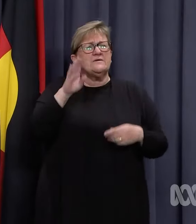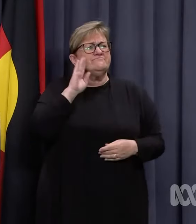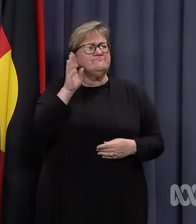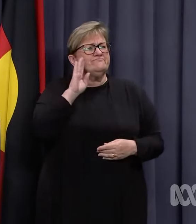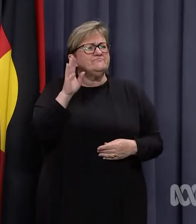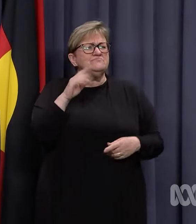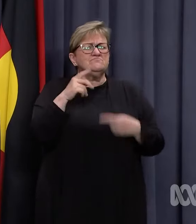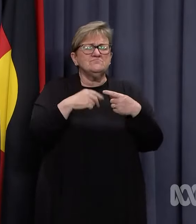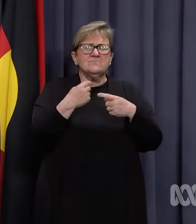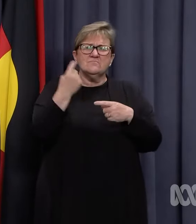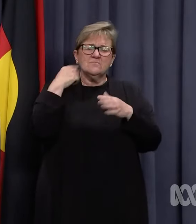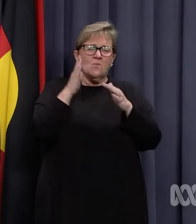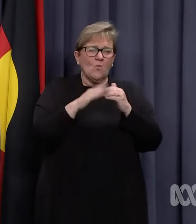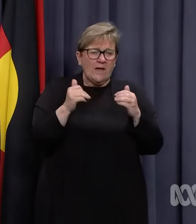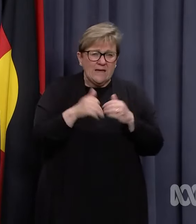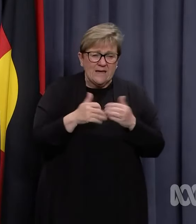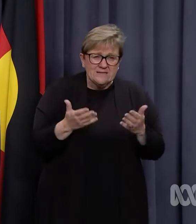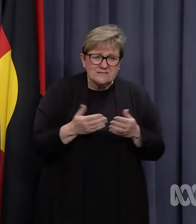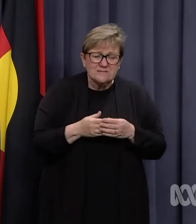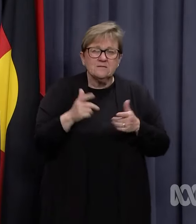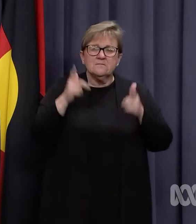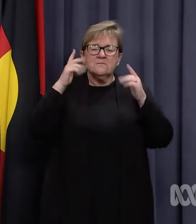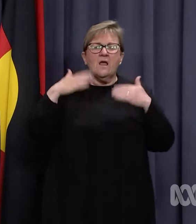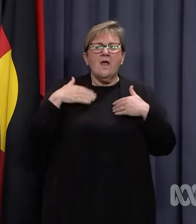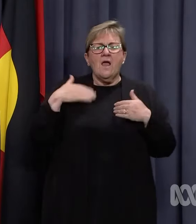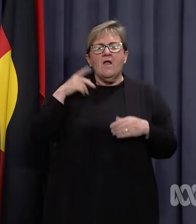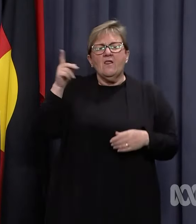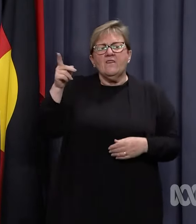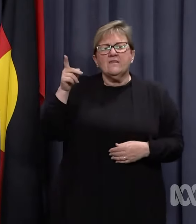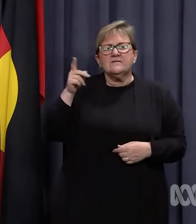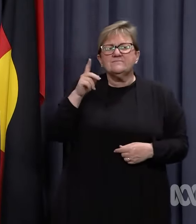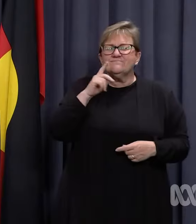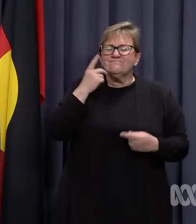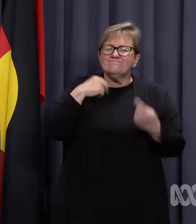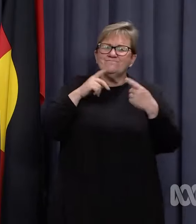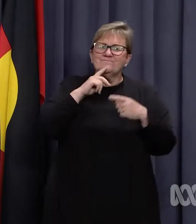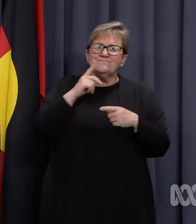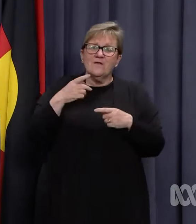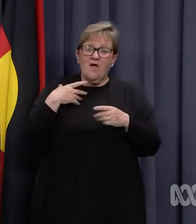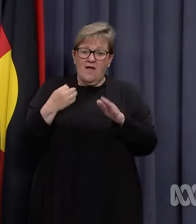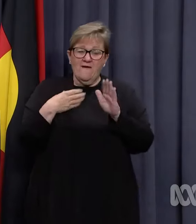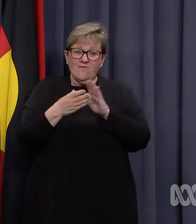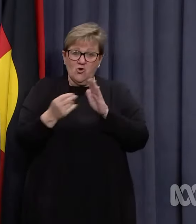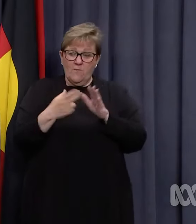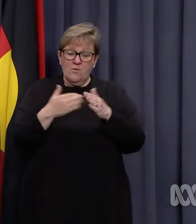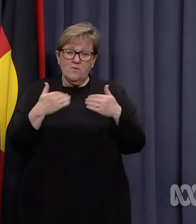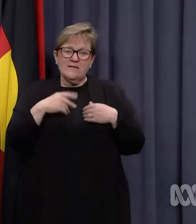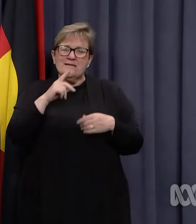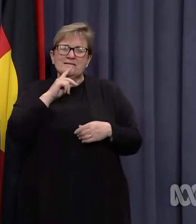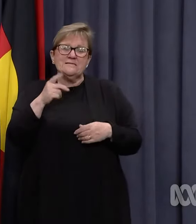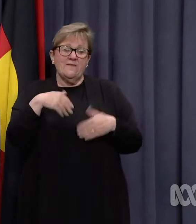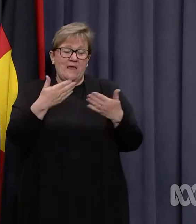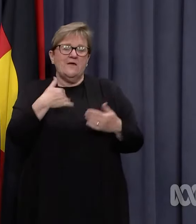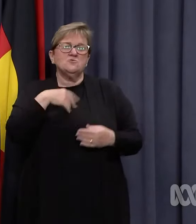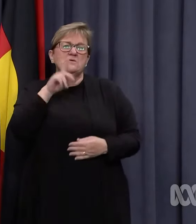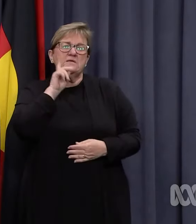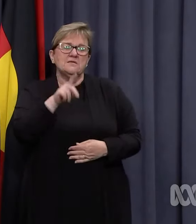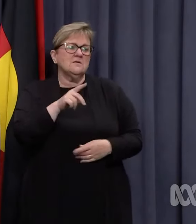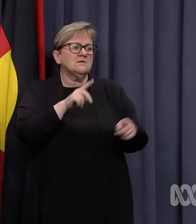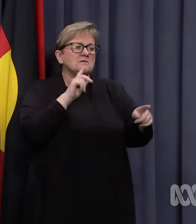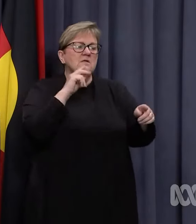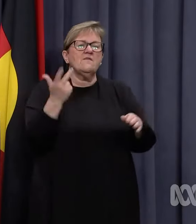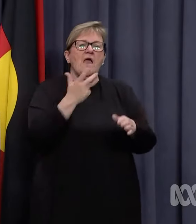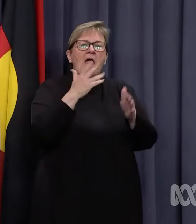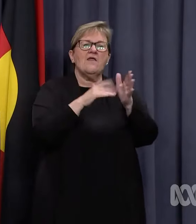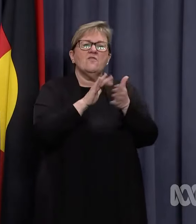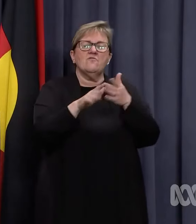conference over the weekend. The Chief Health Officer's advice, I have a copy of it with me now, was provided yesterday. Thank you very much.